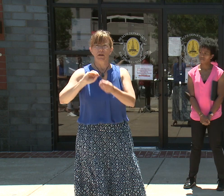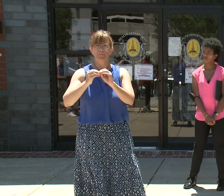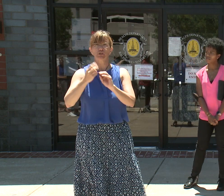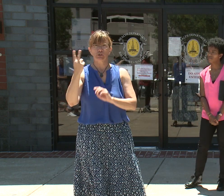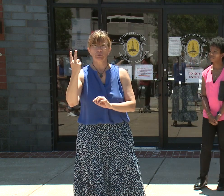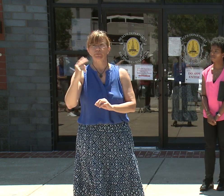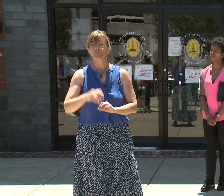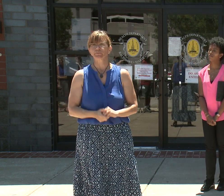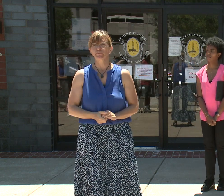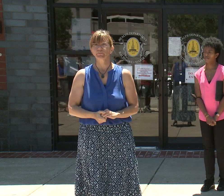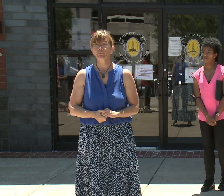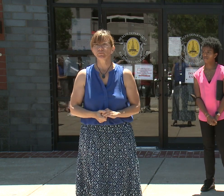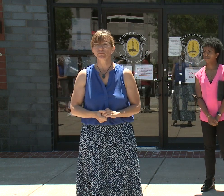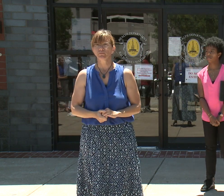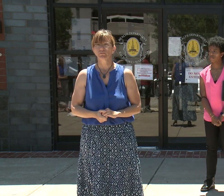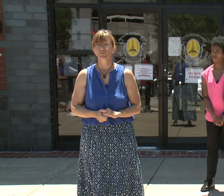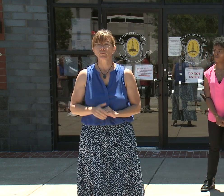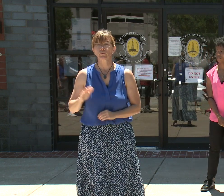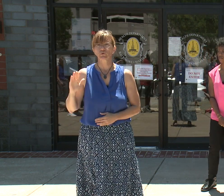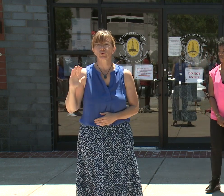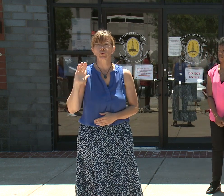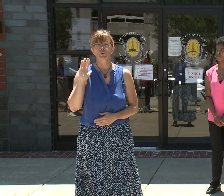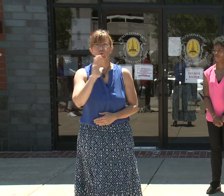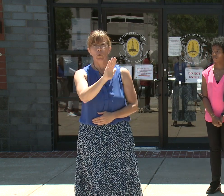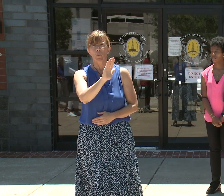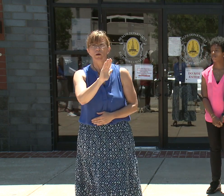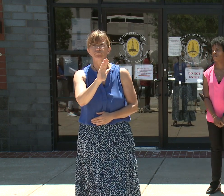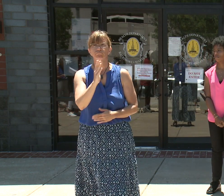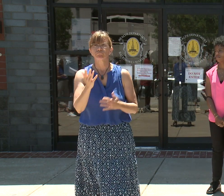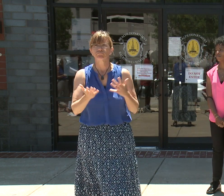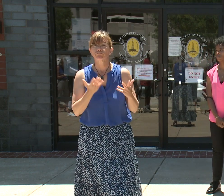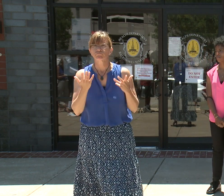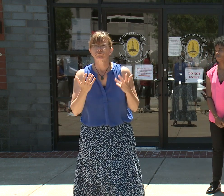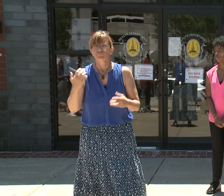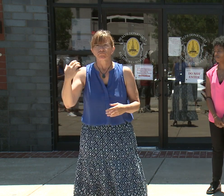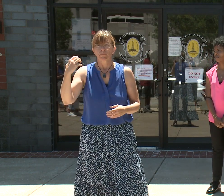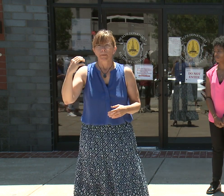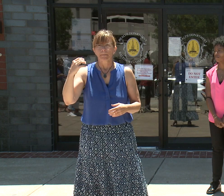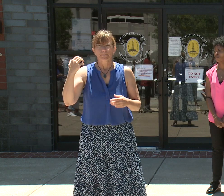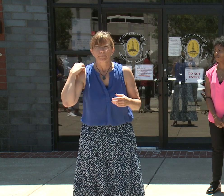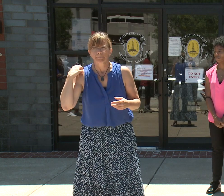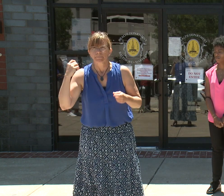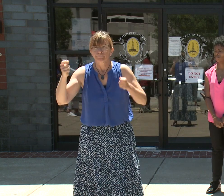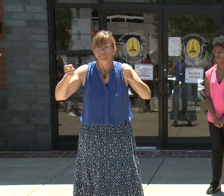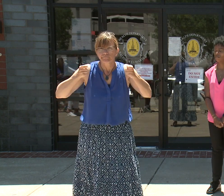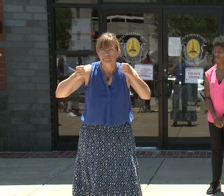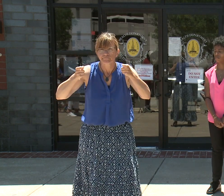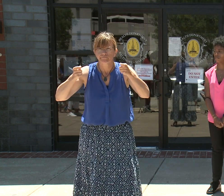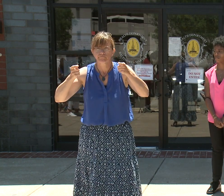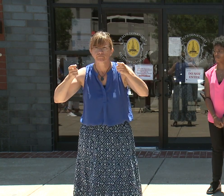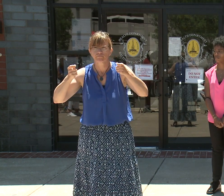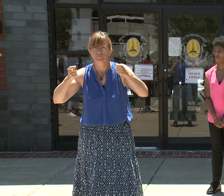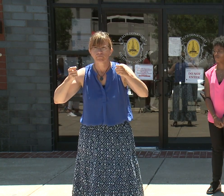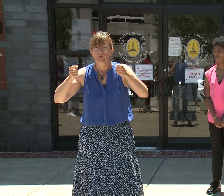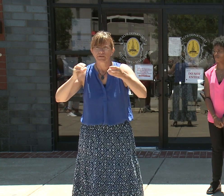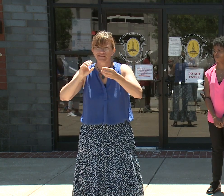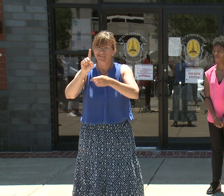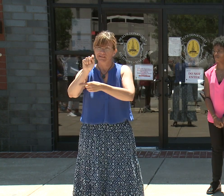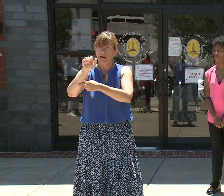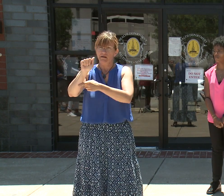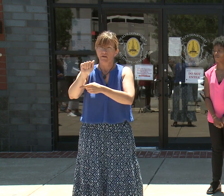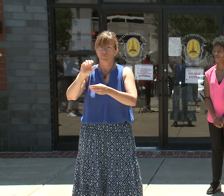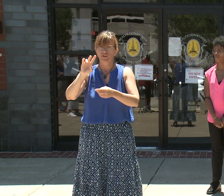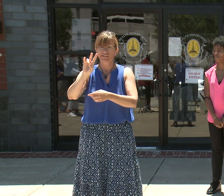stuck to the 65 percent threshold for so long. What data set or data points allowed you to